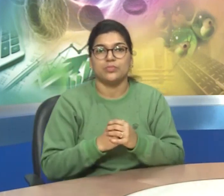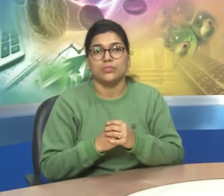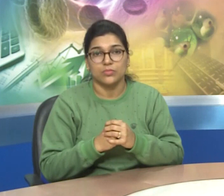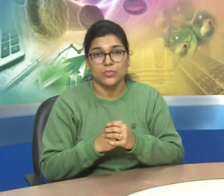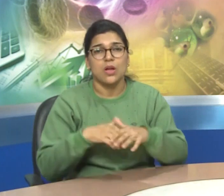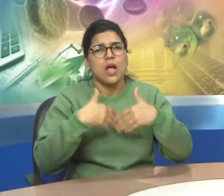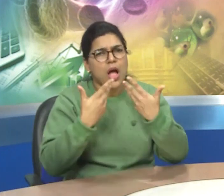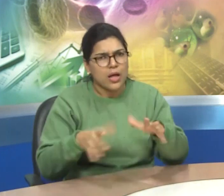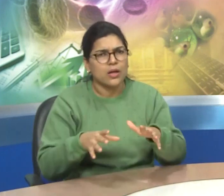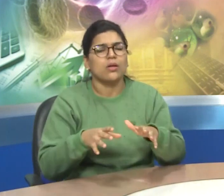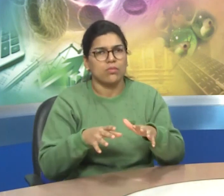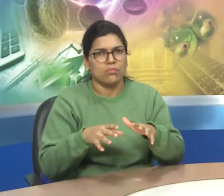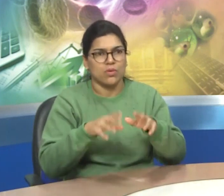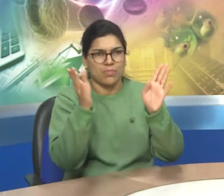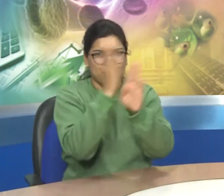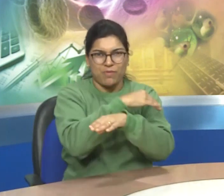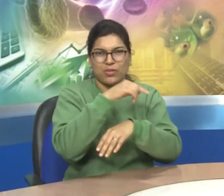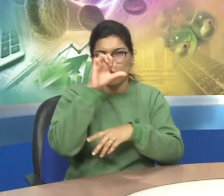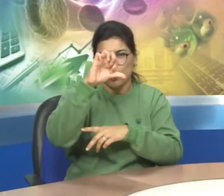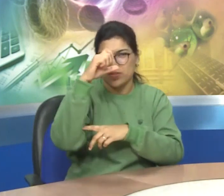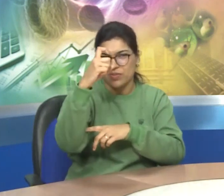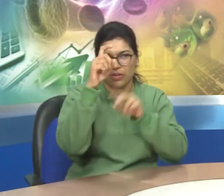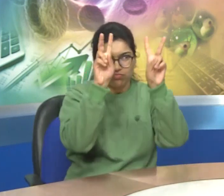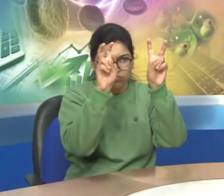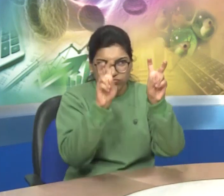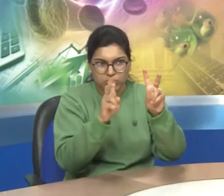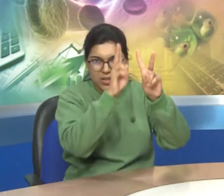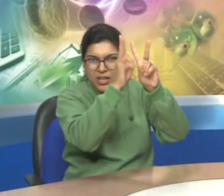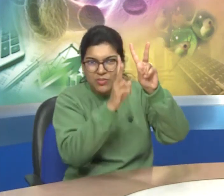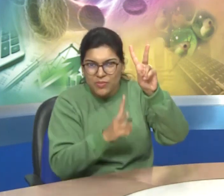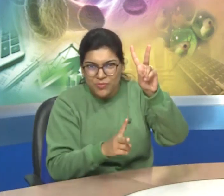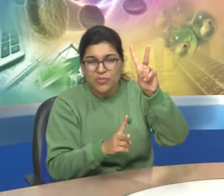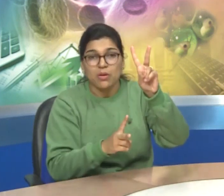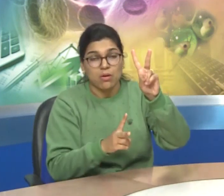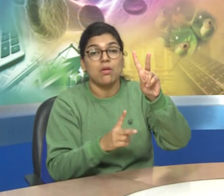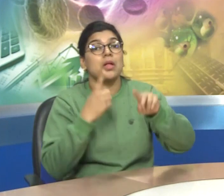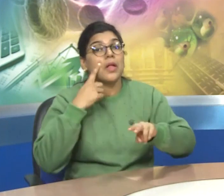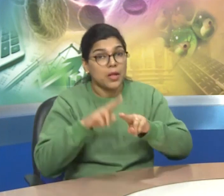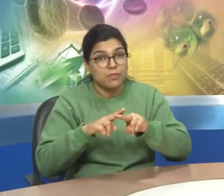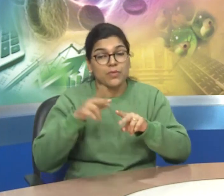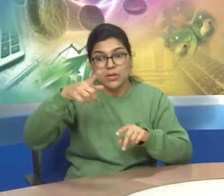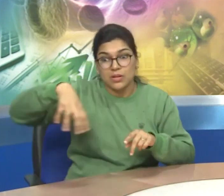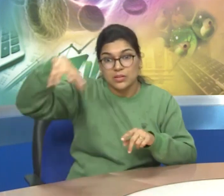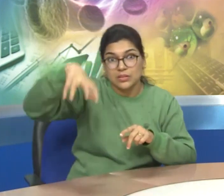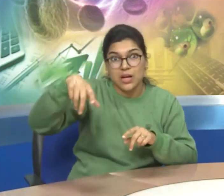number six any subject not mentioned in any list